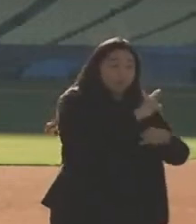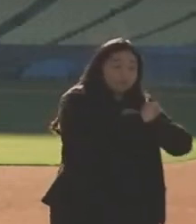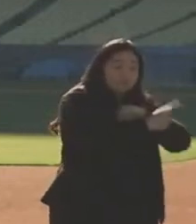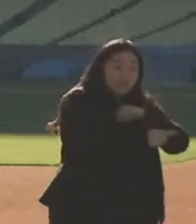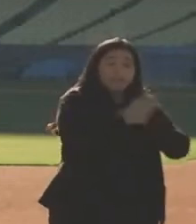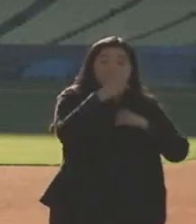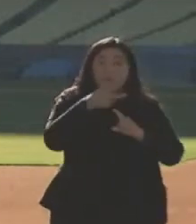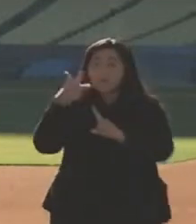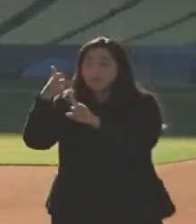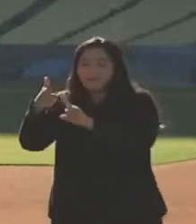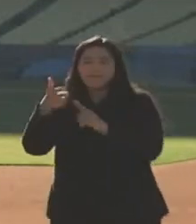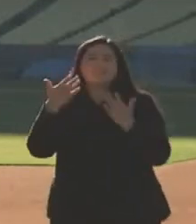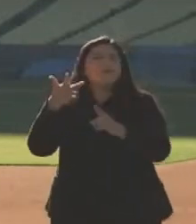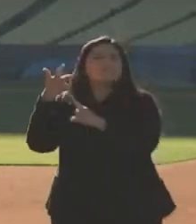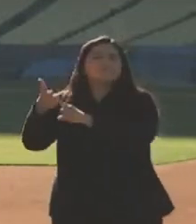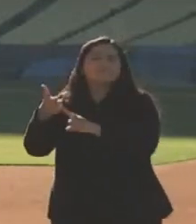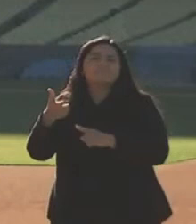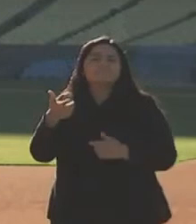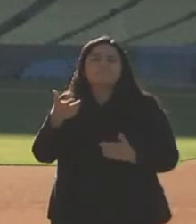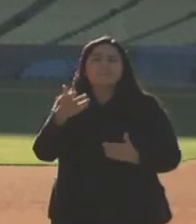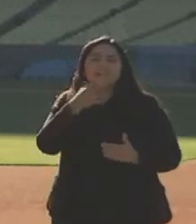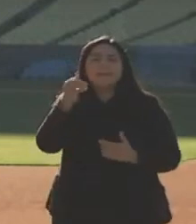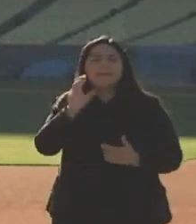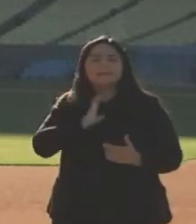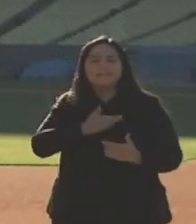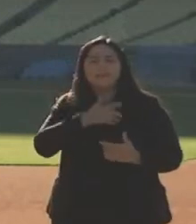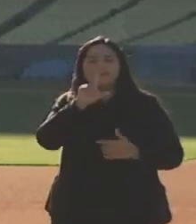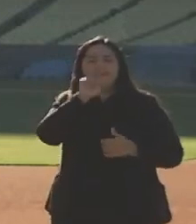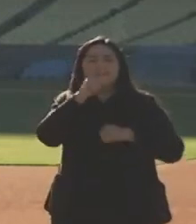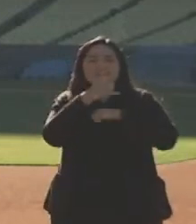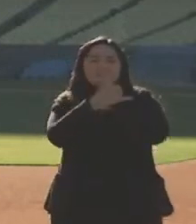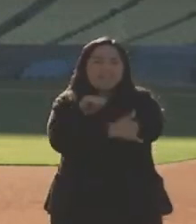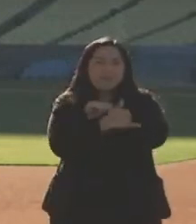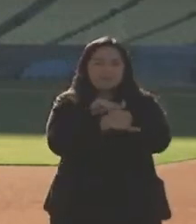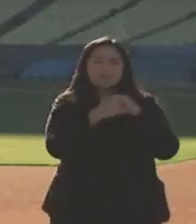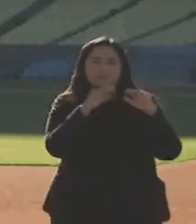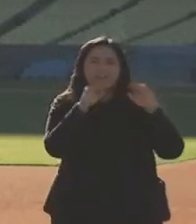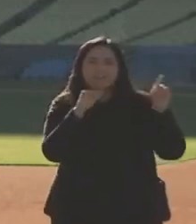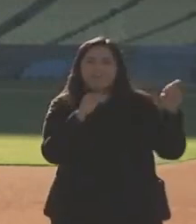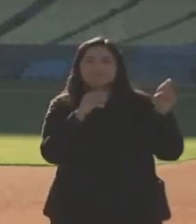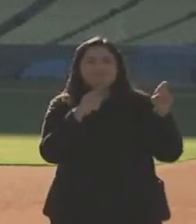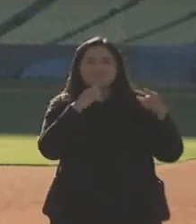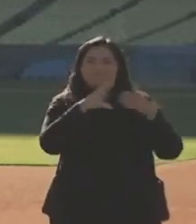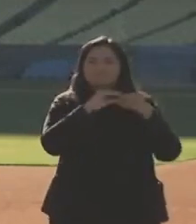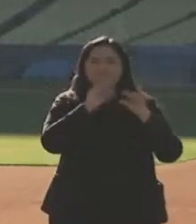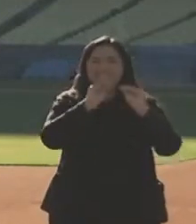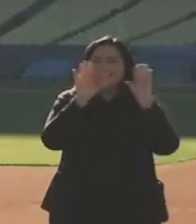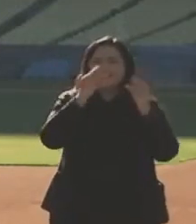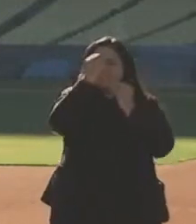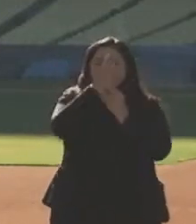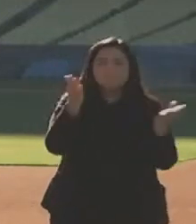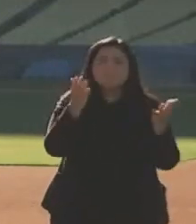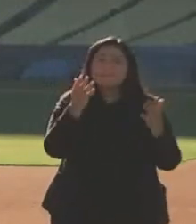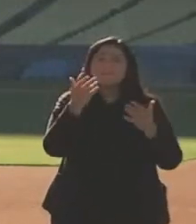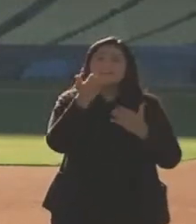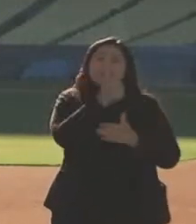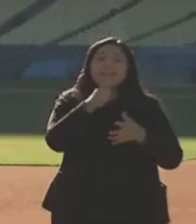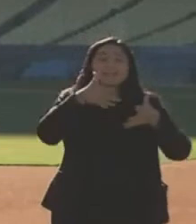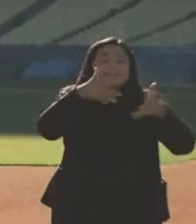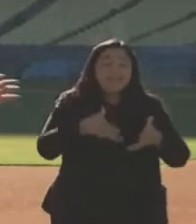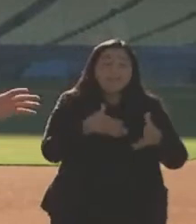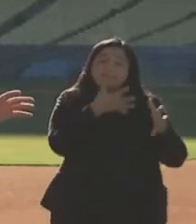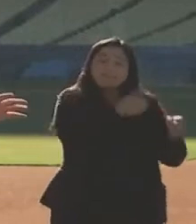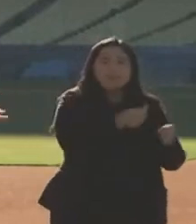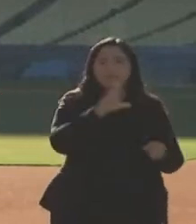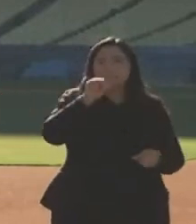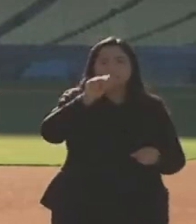Department of Public Health at the county level made very clear, there's absolutely no guidance to throw out what's left at the end of the day. What we're gonna do, I think